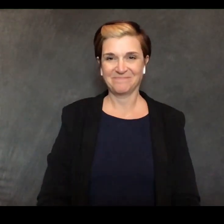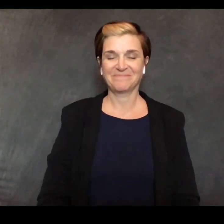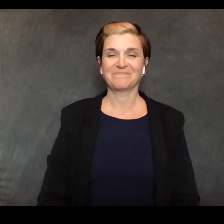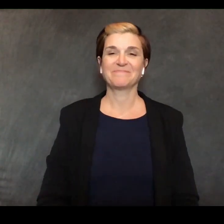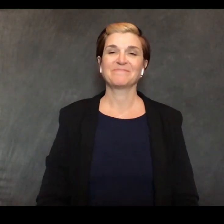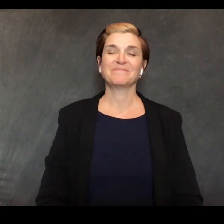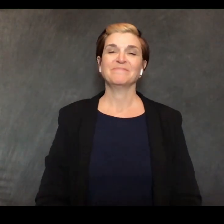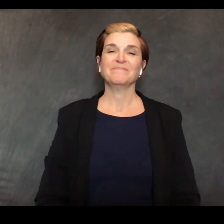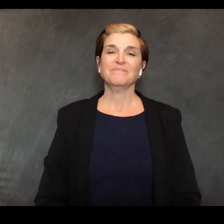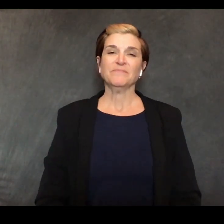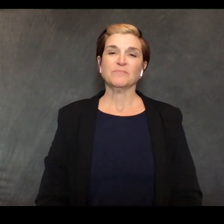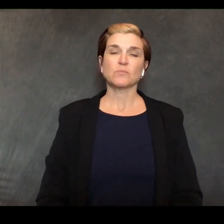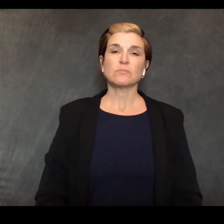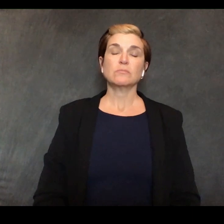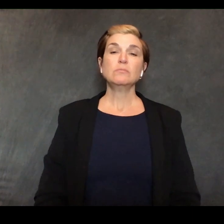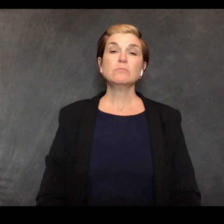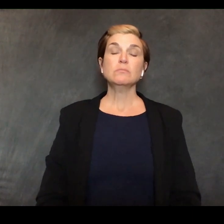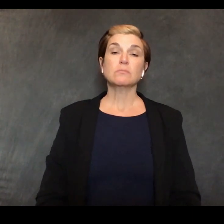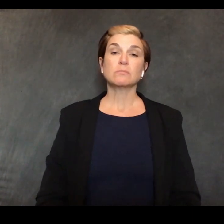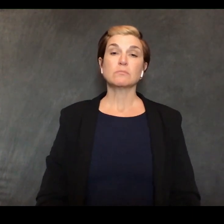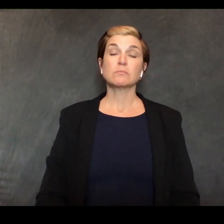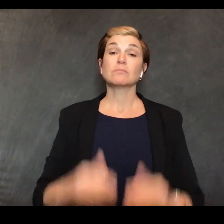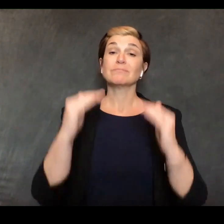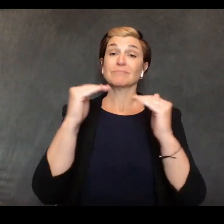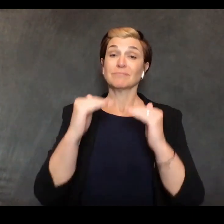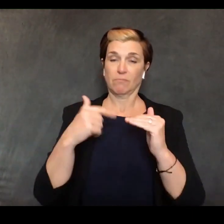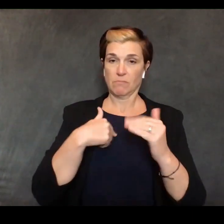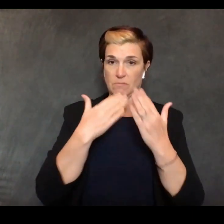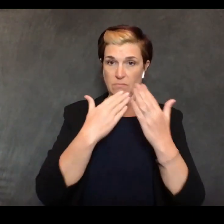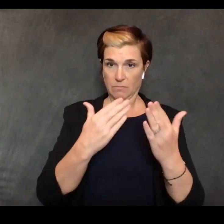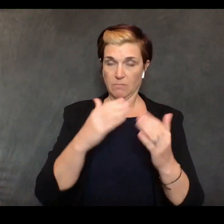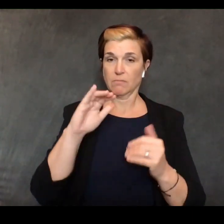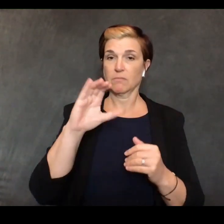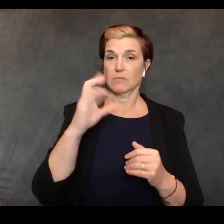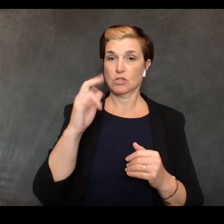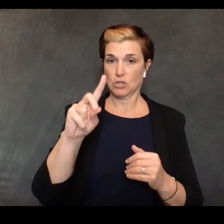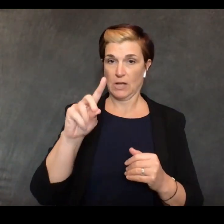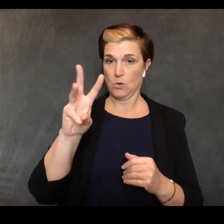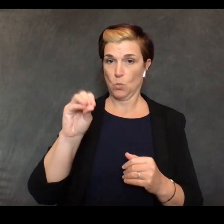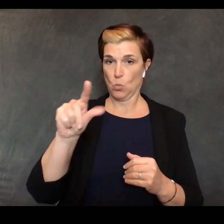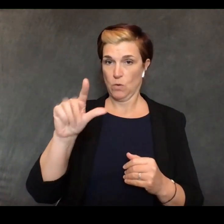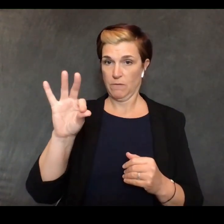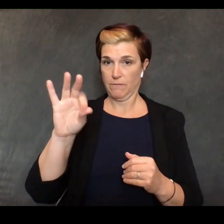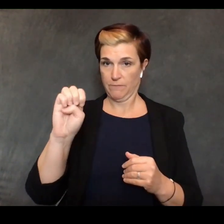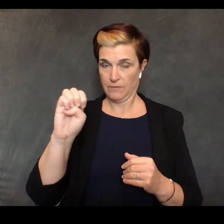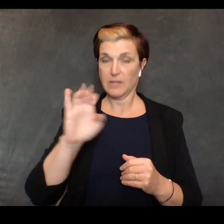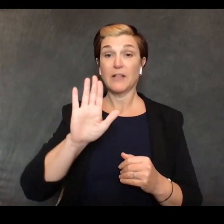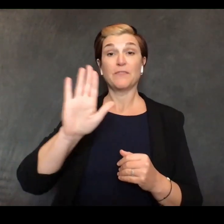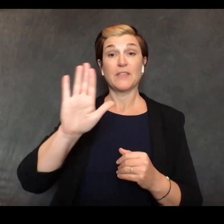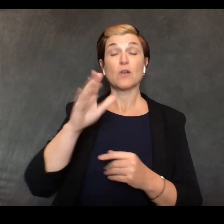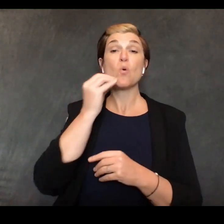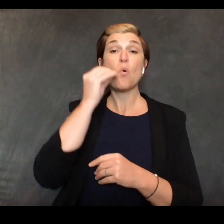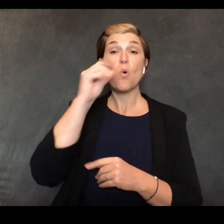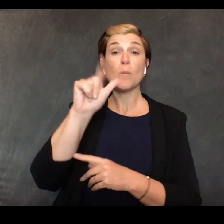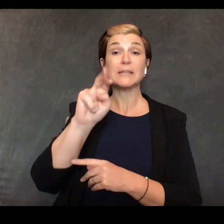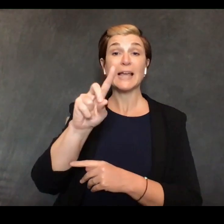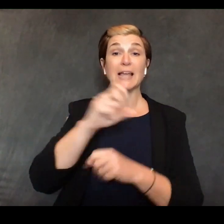i want to thank chad wolf and homeland security the job they did at the airports was really incredible they screened uh...